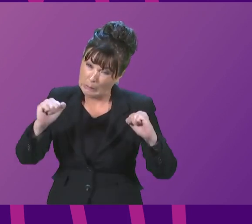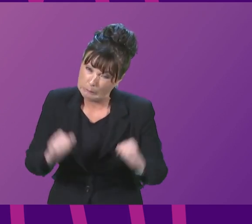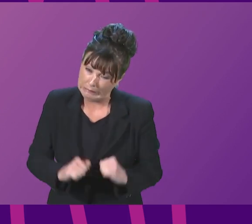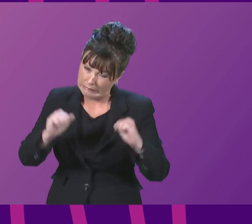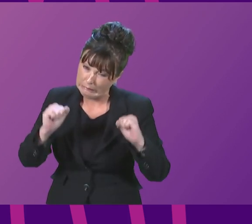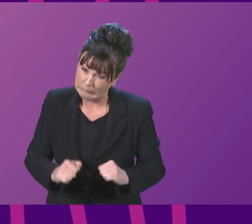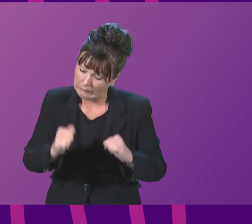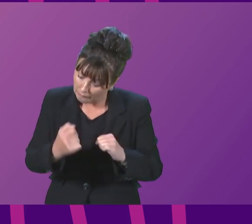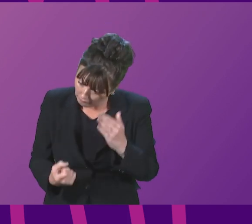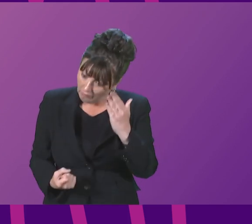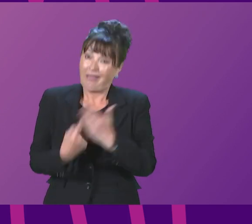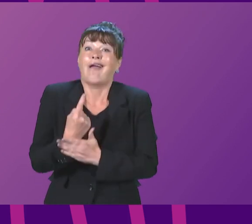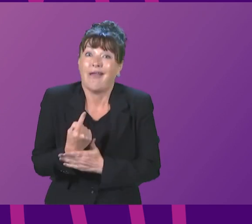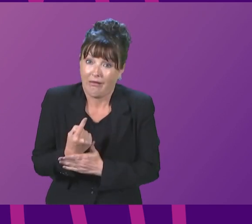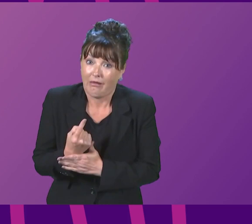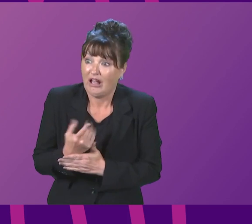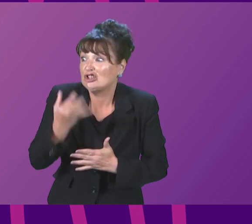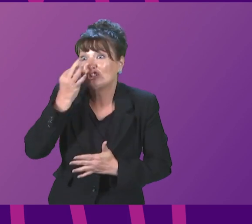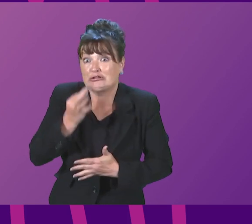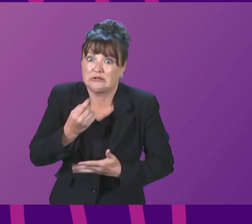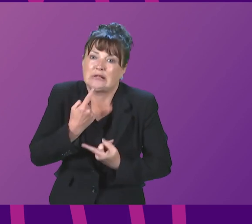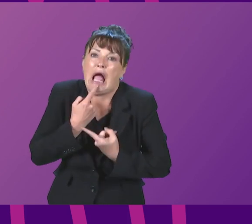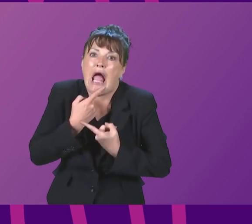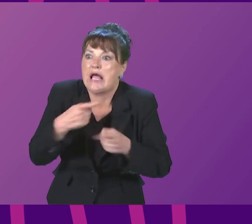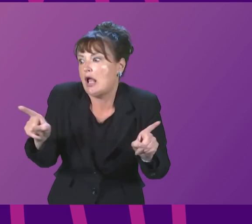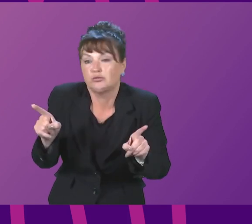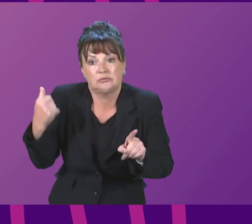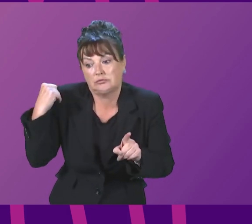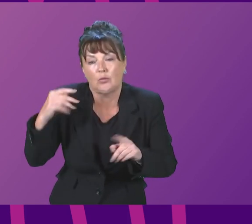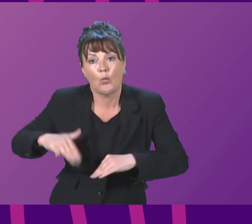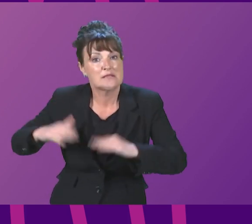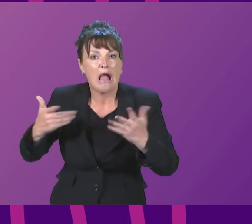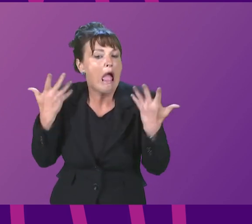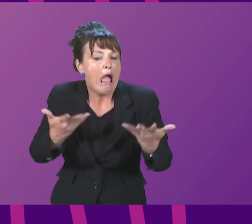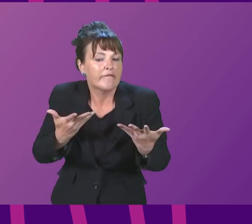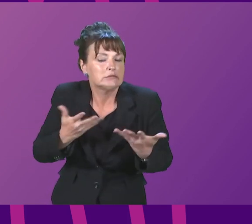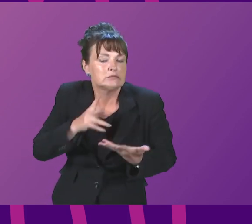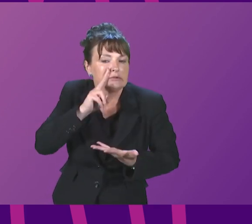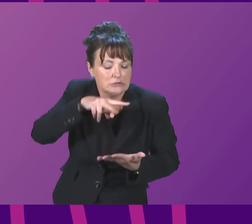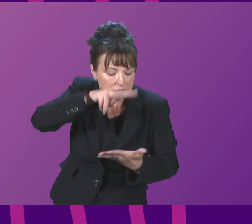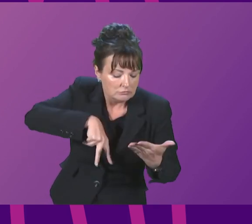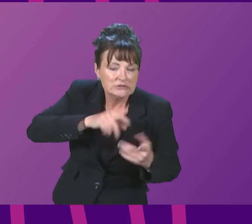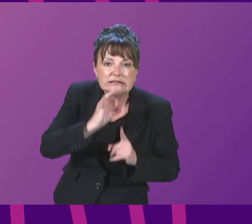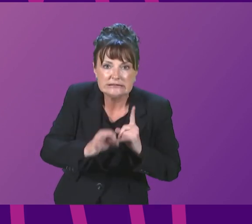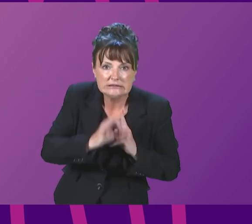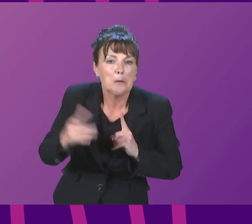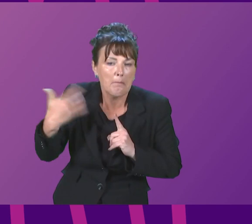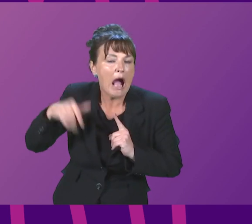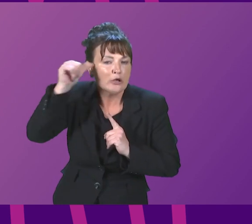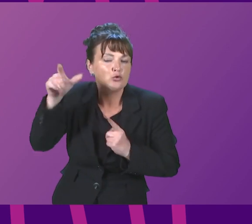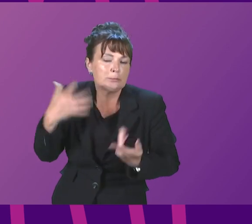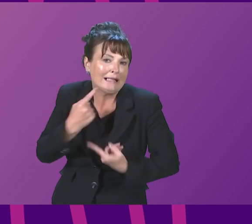the new Prime Minister has just announced in the House of Commons? I have not yet seen all of the details, but I am aware of the headline.